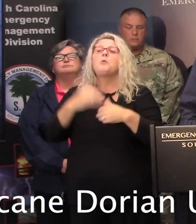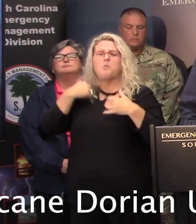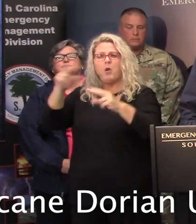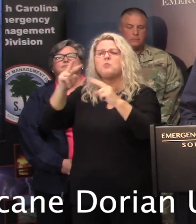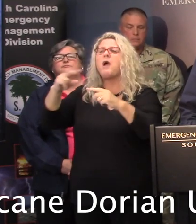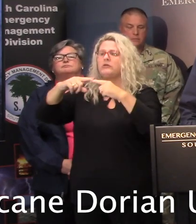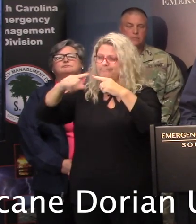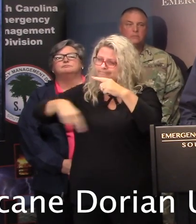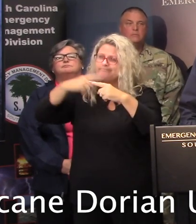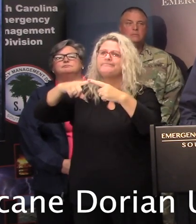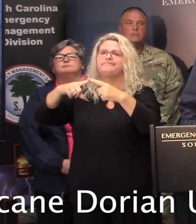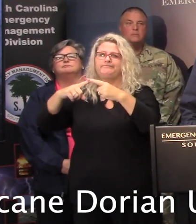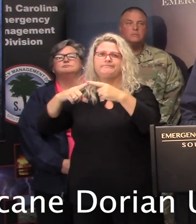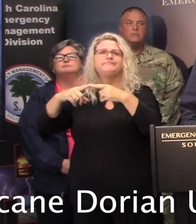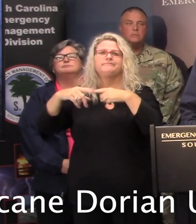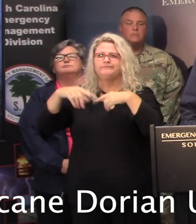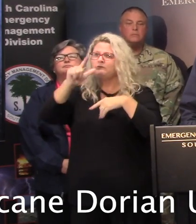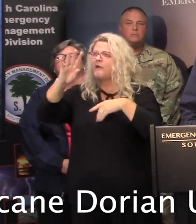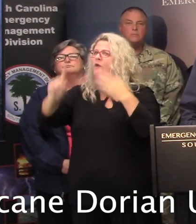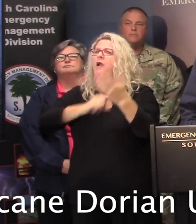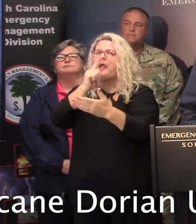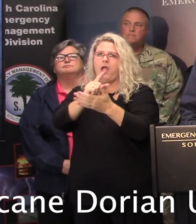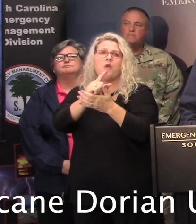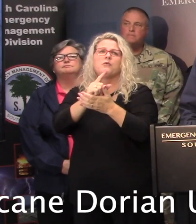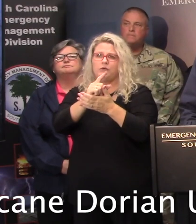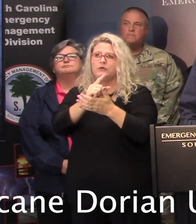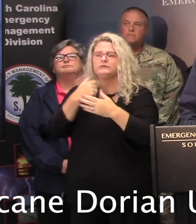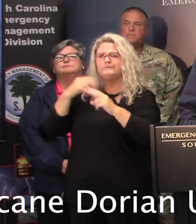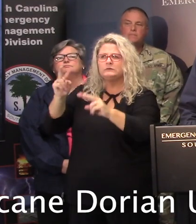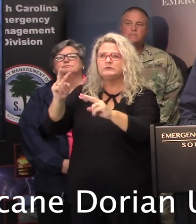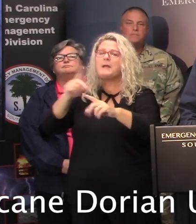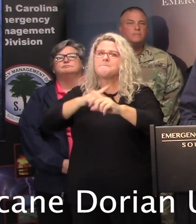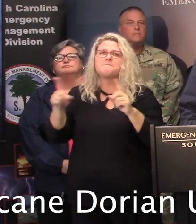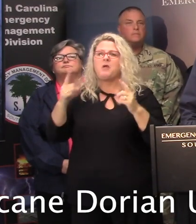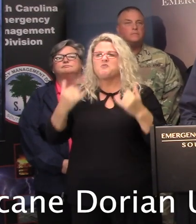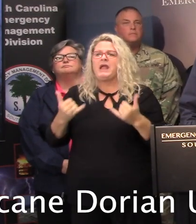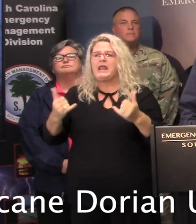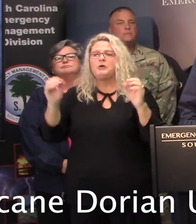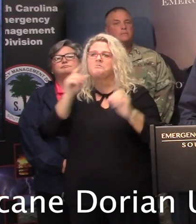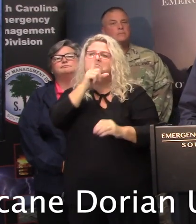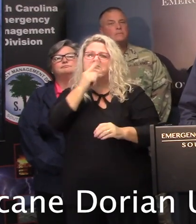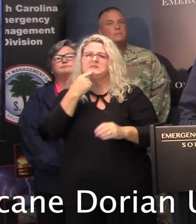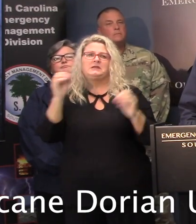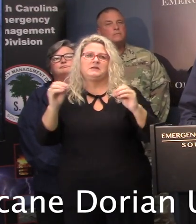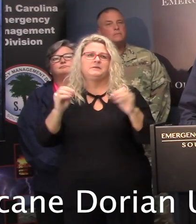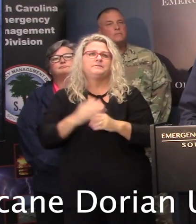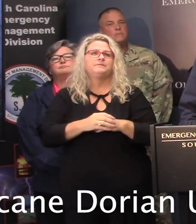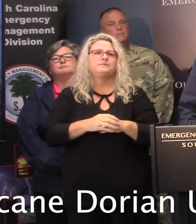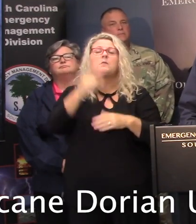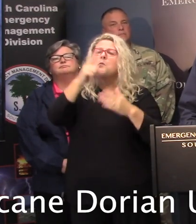it's always subject to change. What's your message to the people at home today who are concerned?